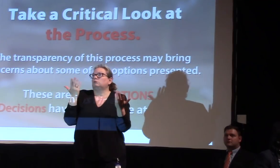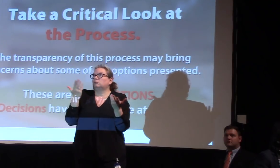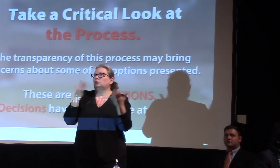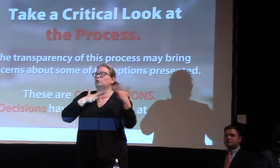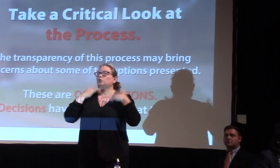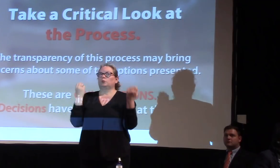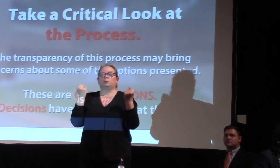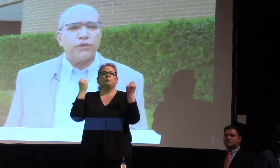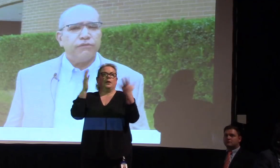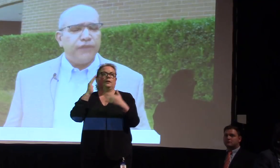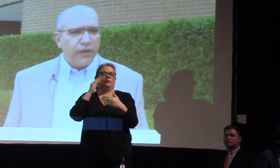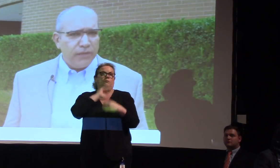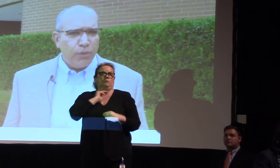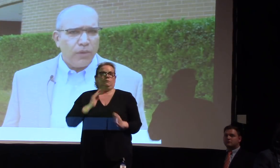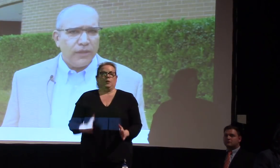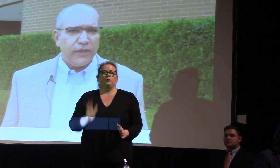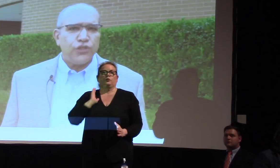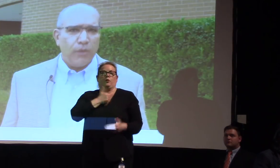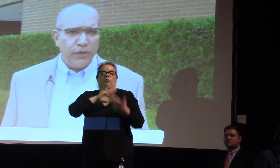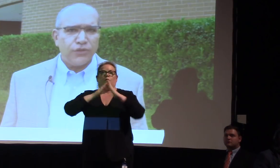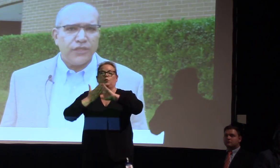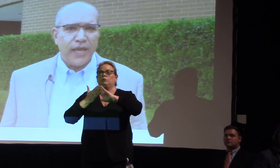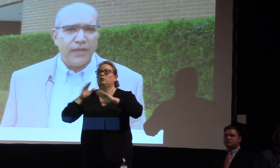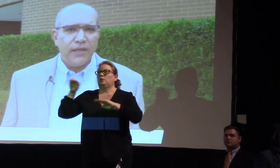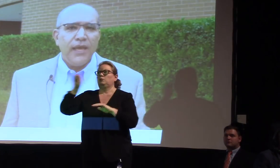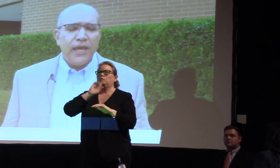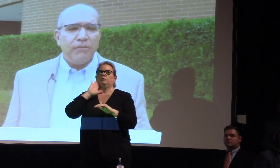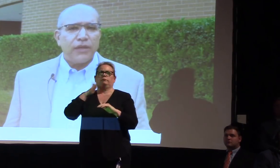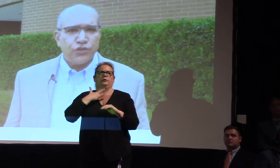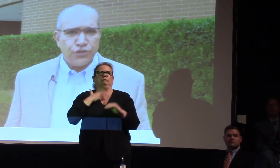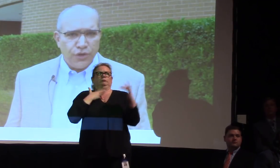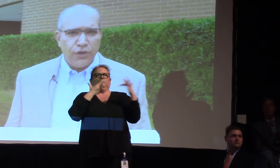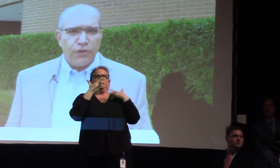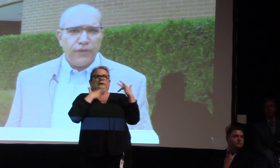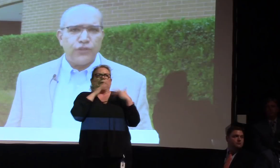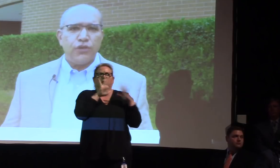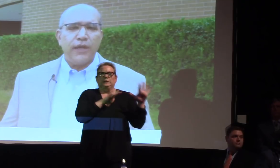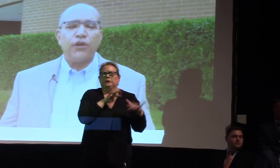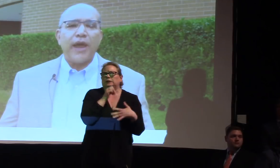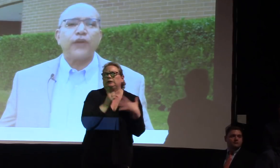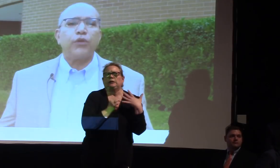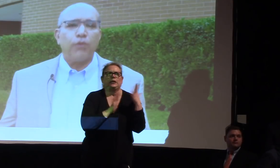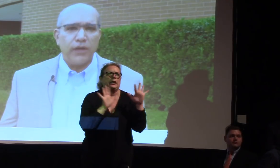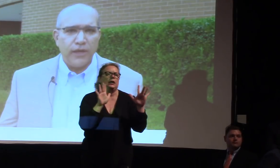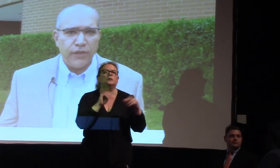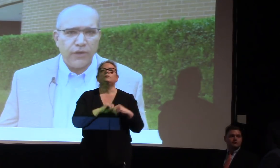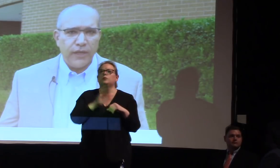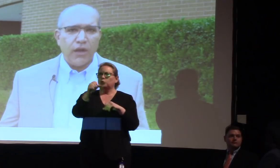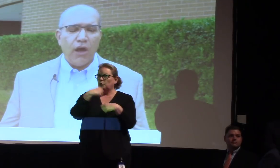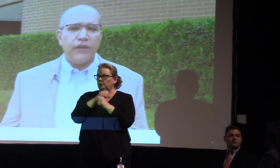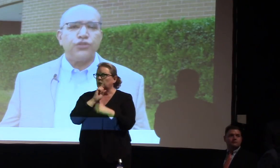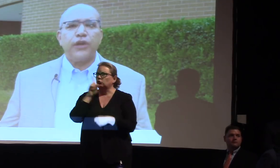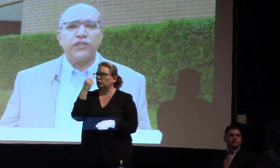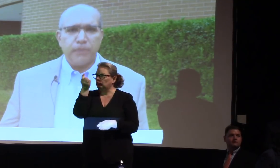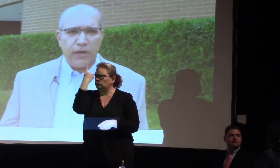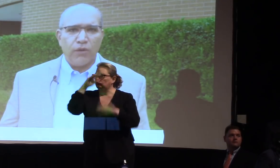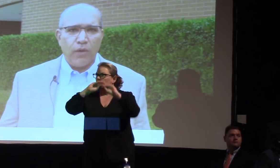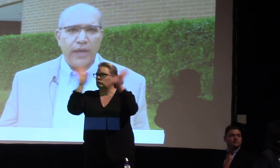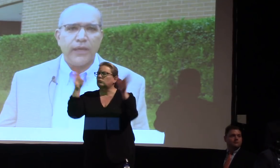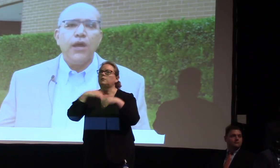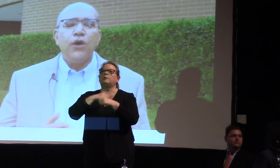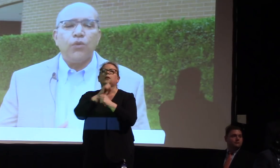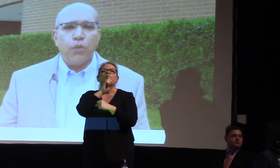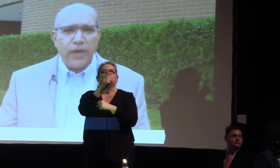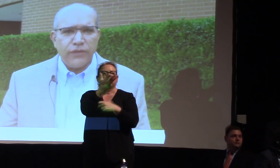-based schools. So it's very important that you understand and make sure that you interact with one another in an honest, transparent